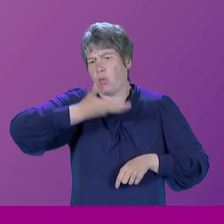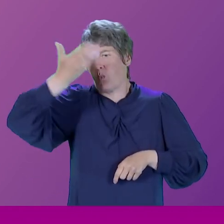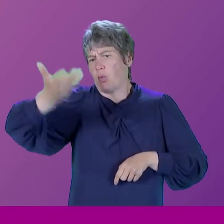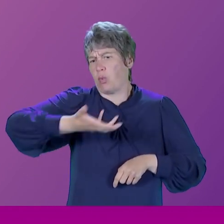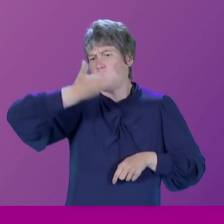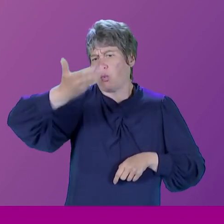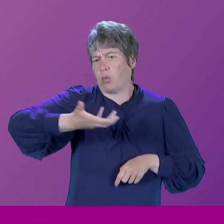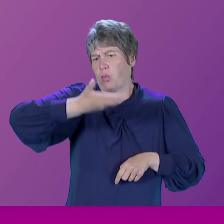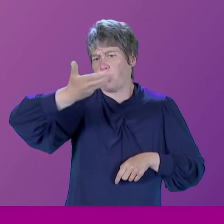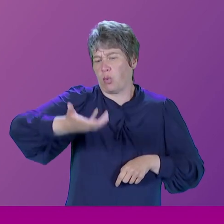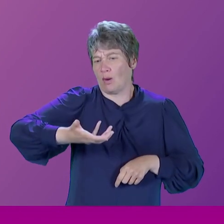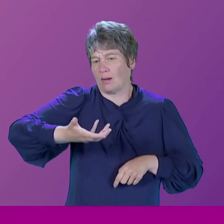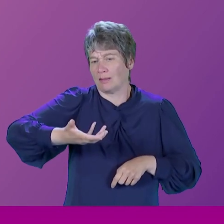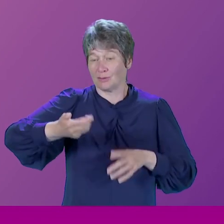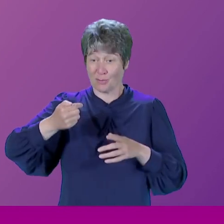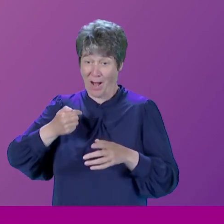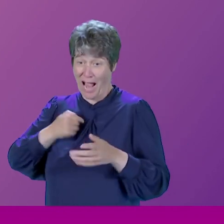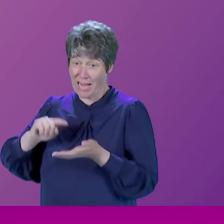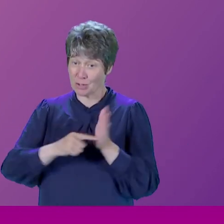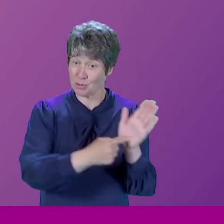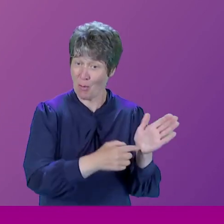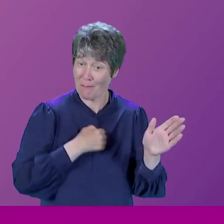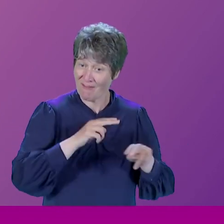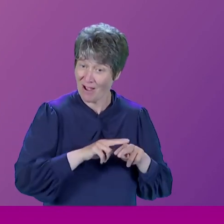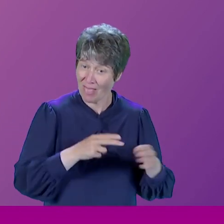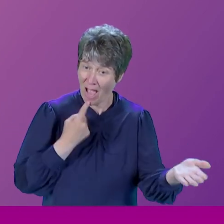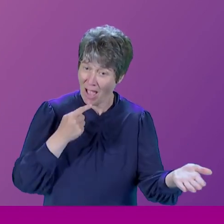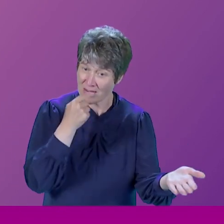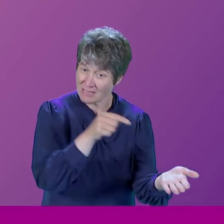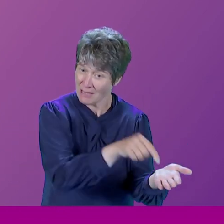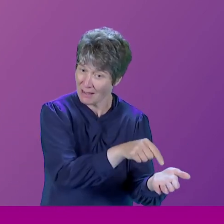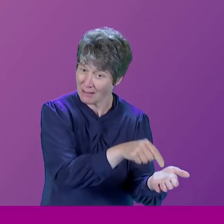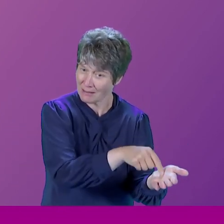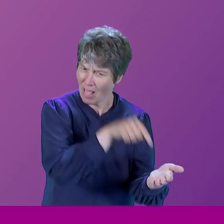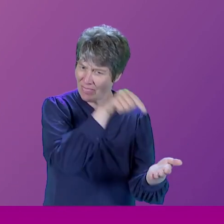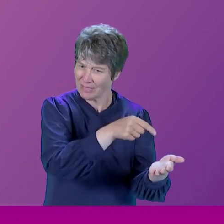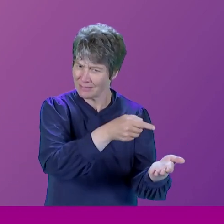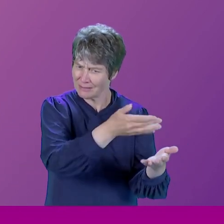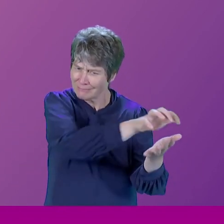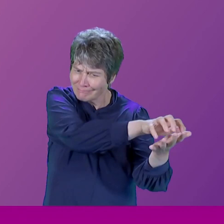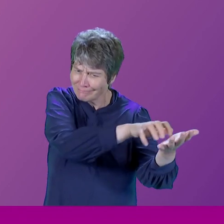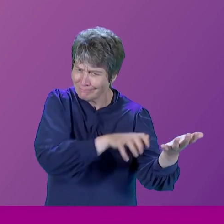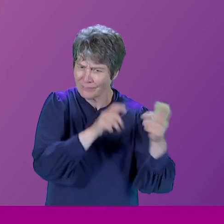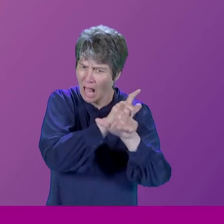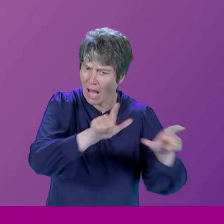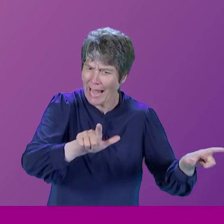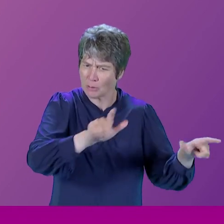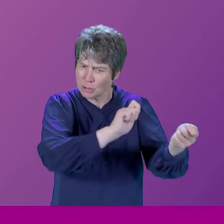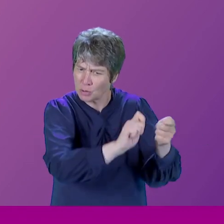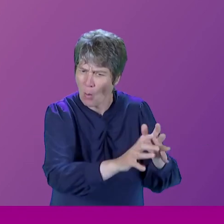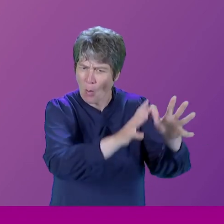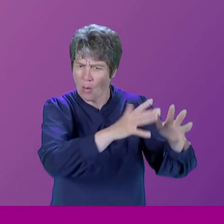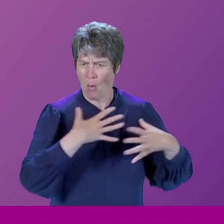say, but this English is just marvelous. You know, this debate, this rhetoric. That's, you know, so he loved all that.